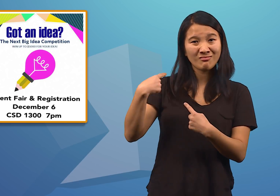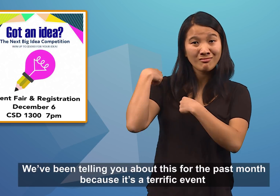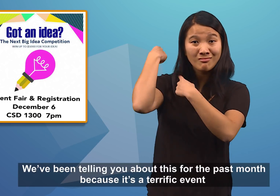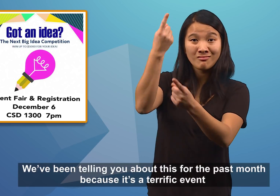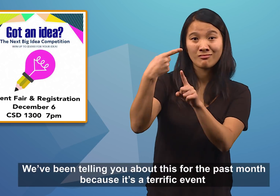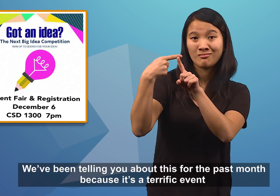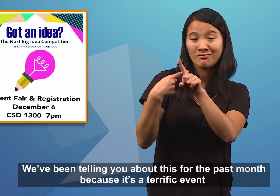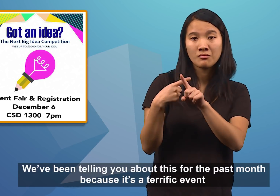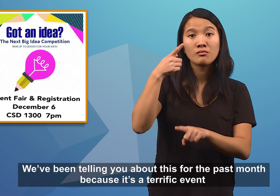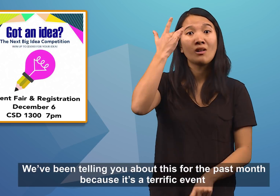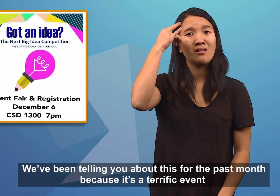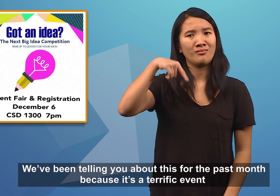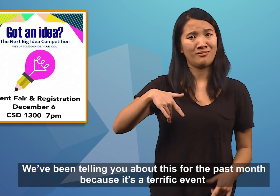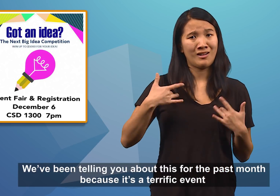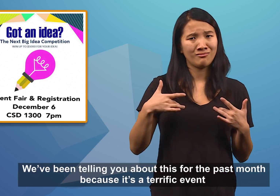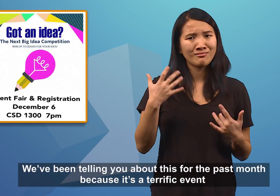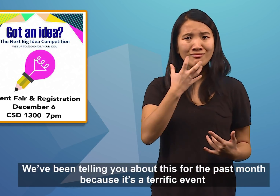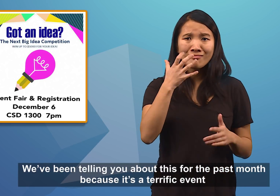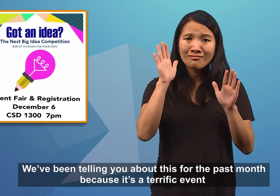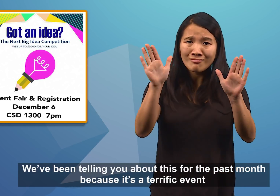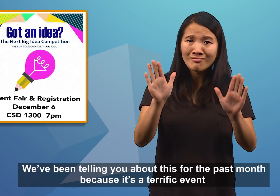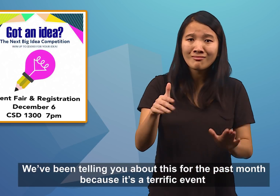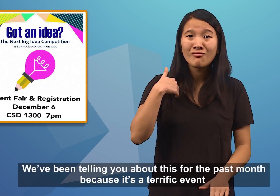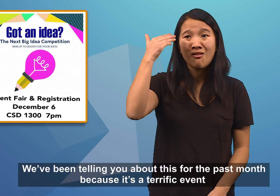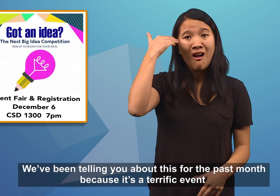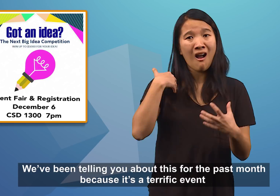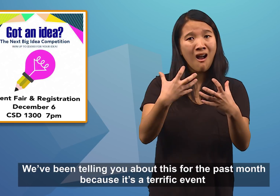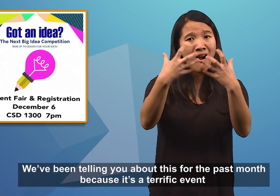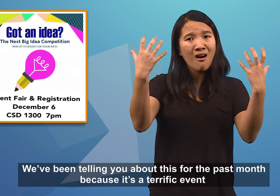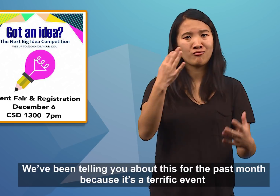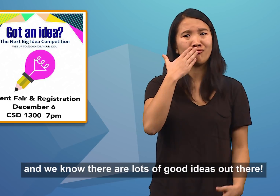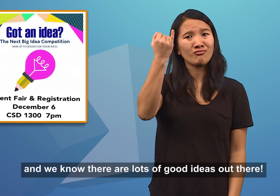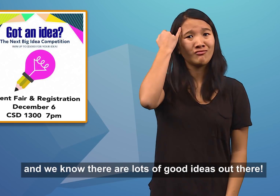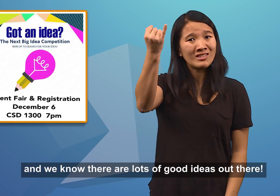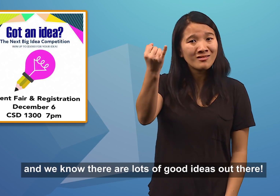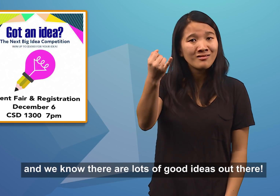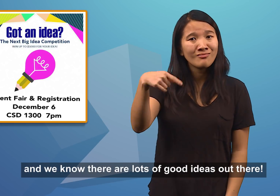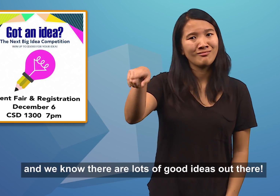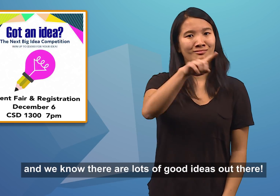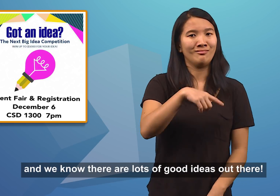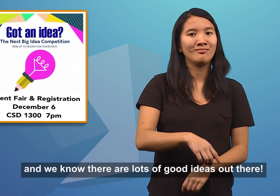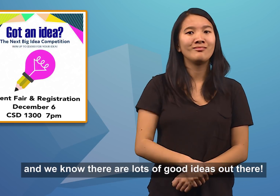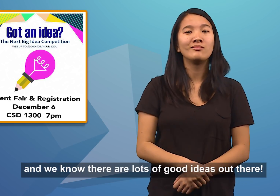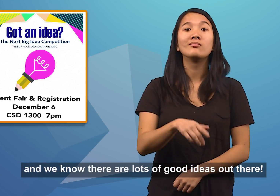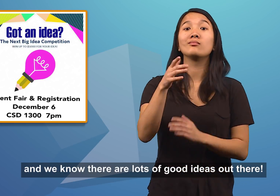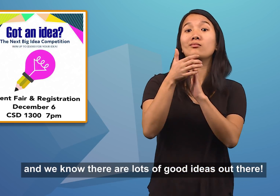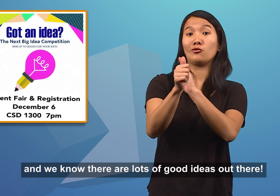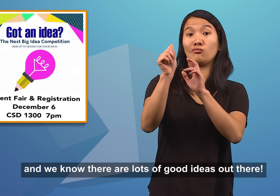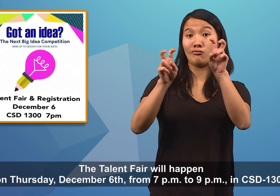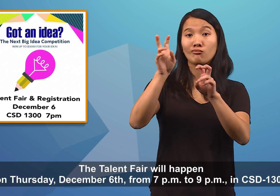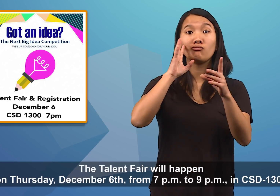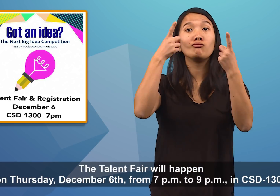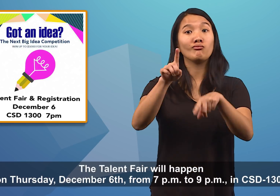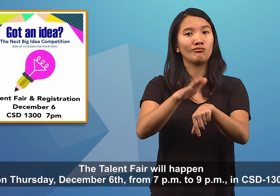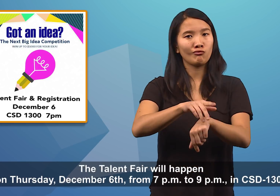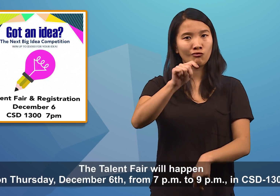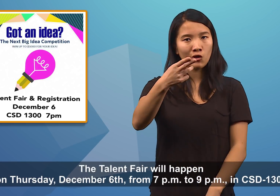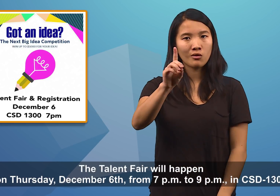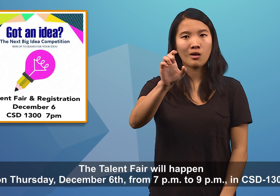We've been telling you about this for the past month because it's a terrific event, and we know there are lots of good ideas out there. The Talent Fair will happen on